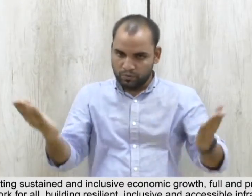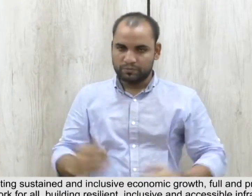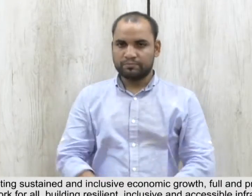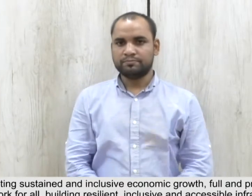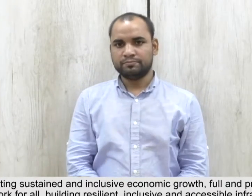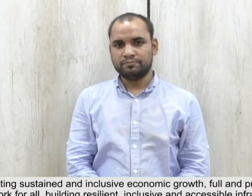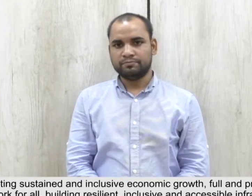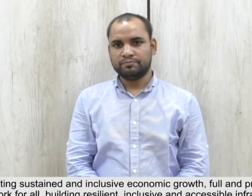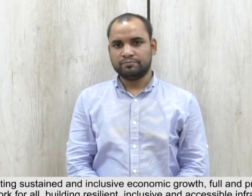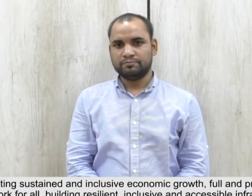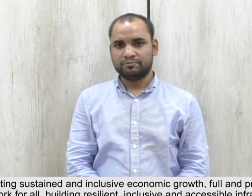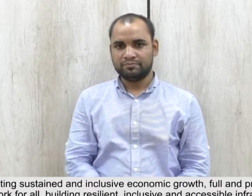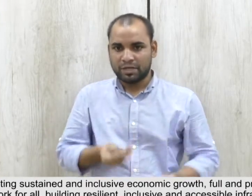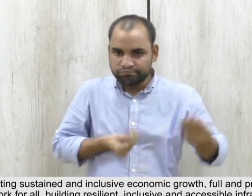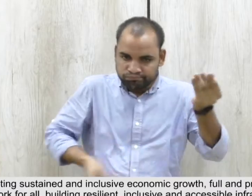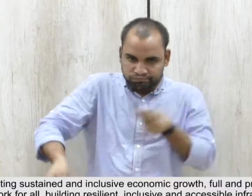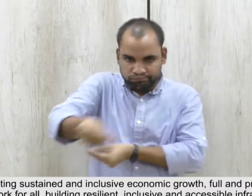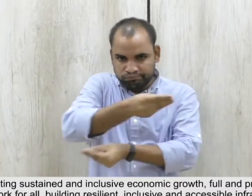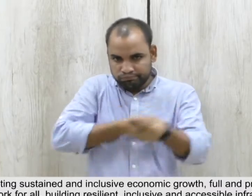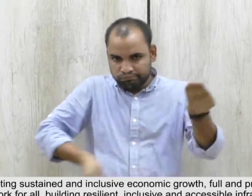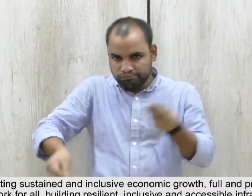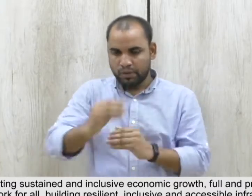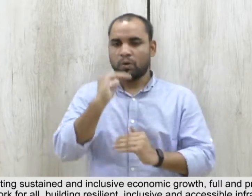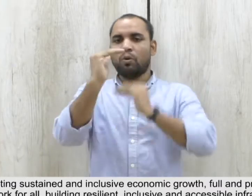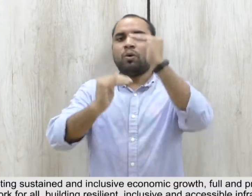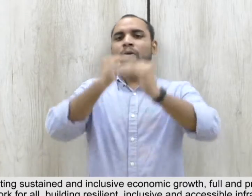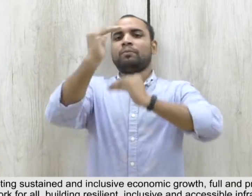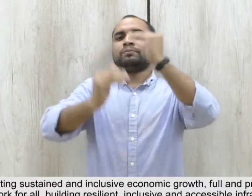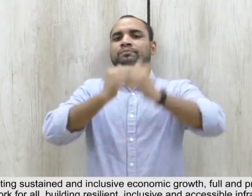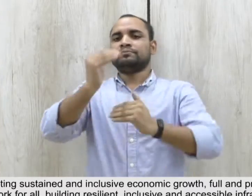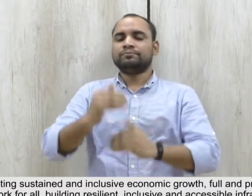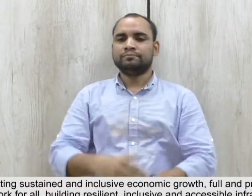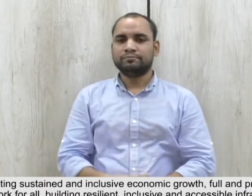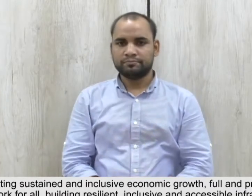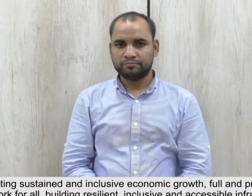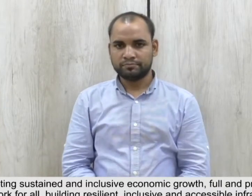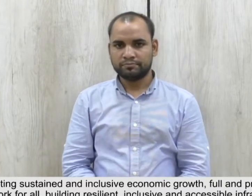Promoting sustained and inclusive economic growth